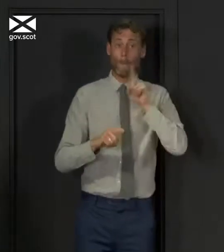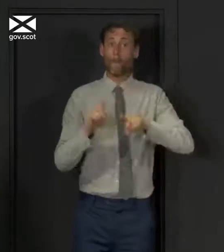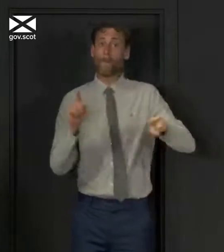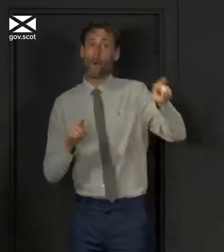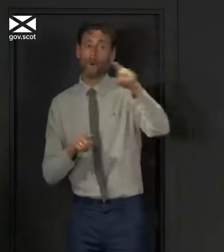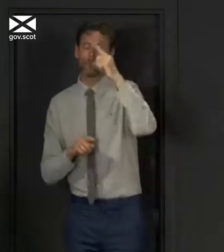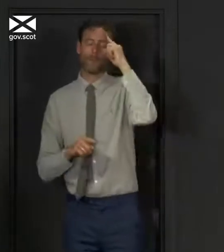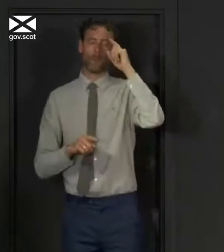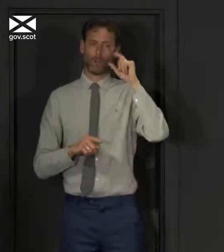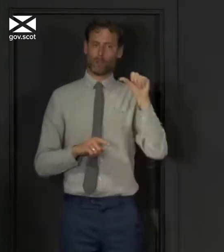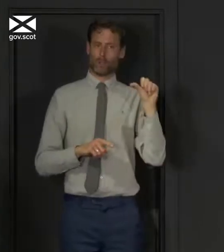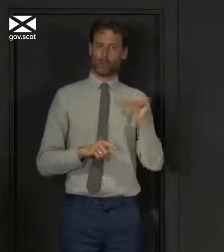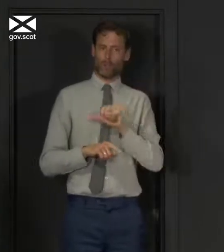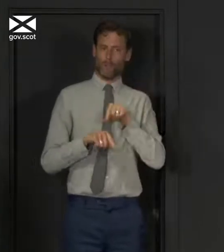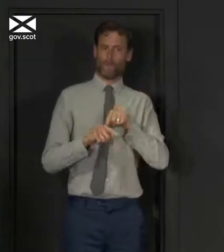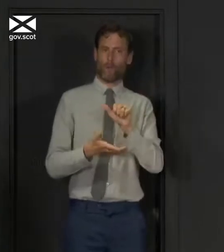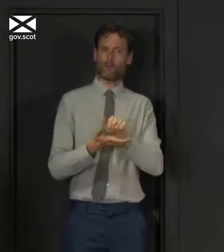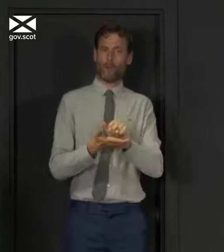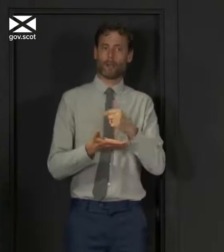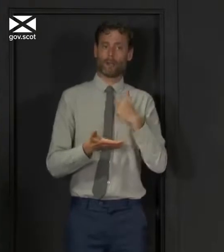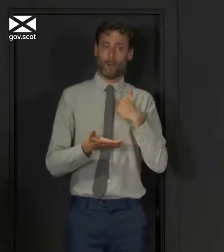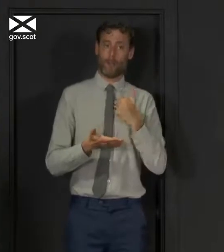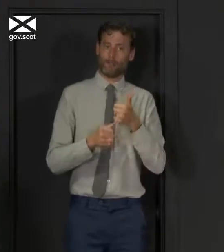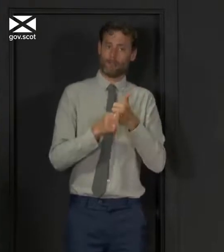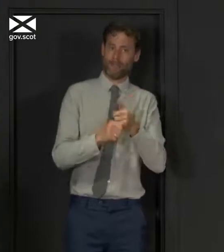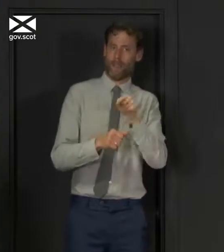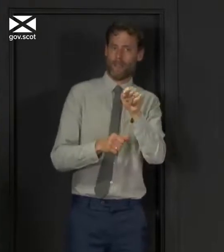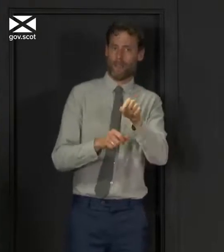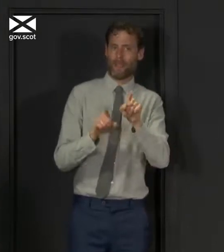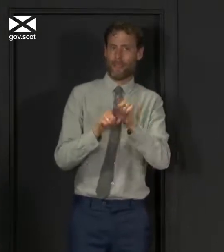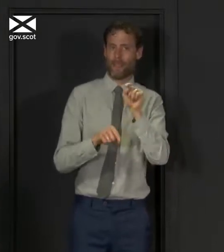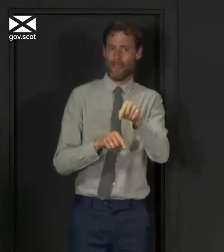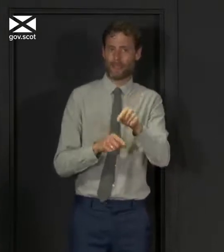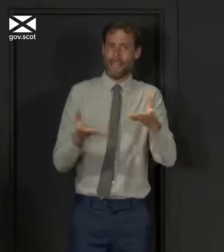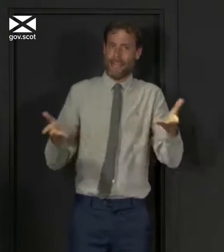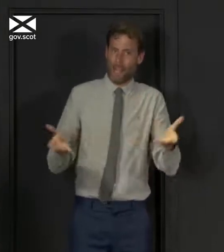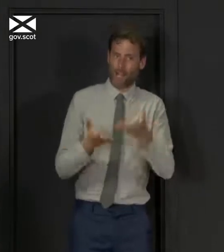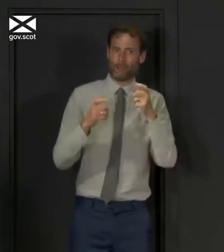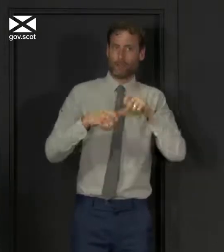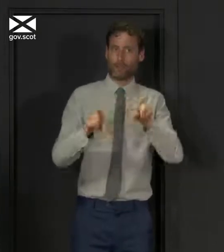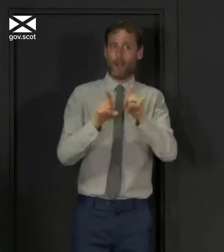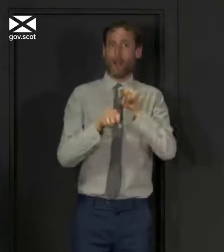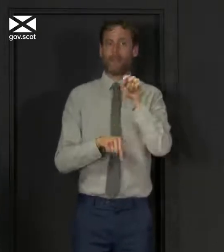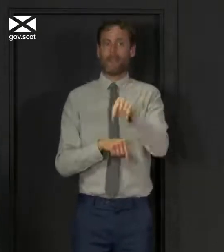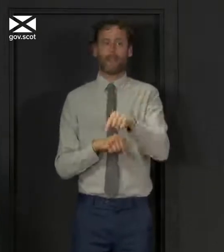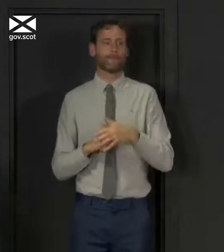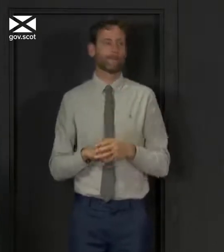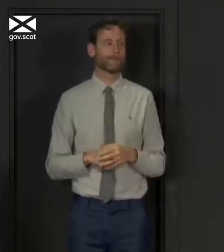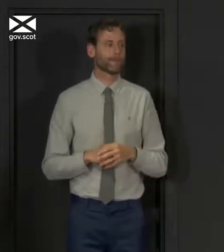thing all along and I would continue them to continue to do encourage them to continue to do that